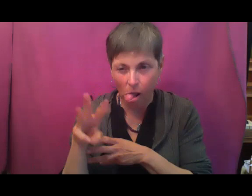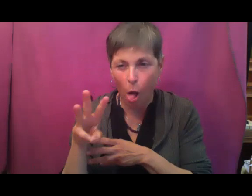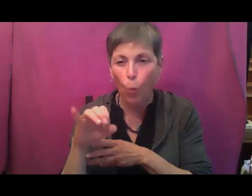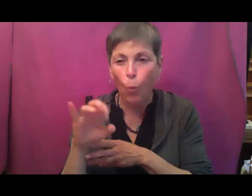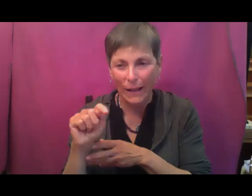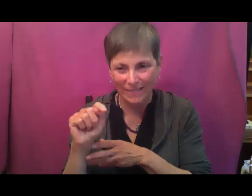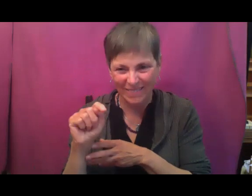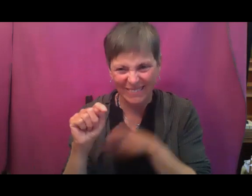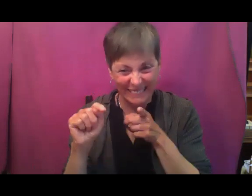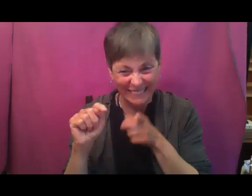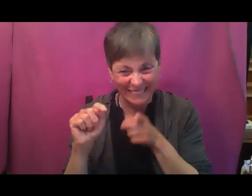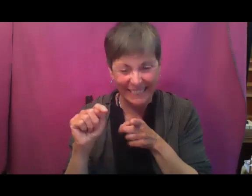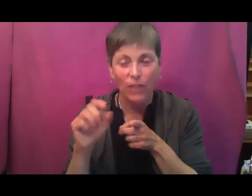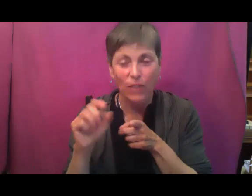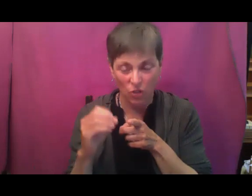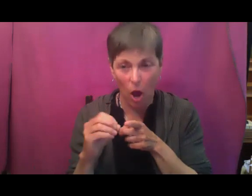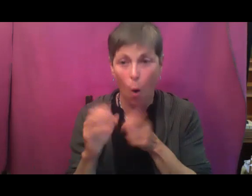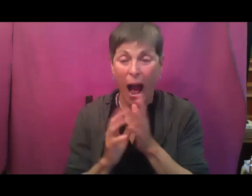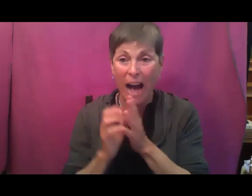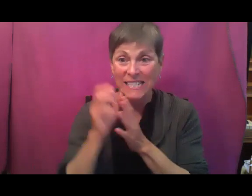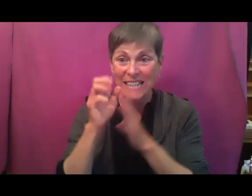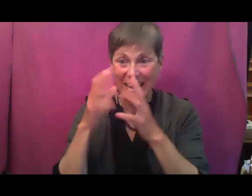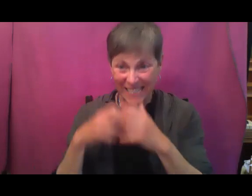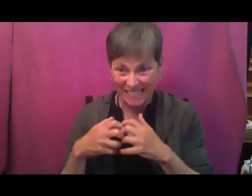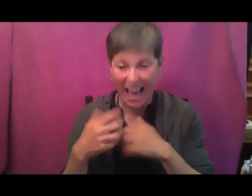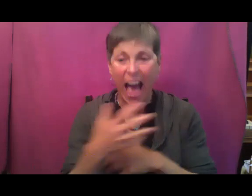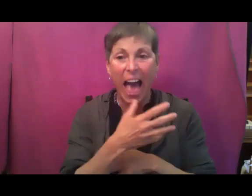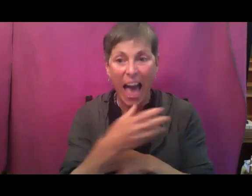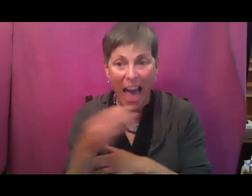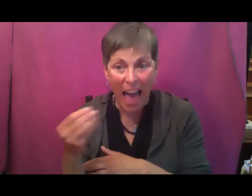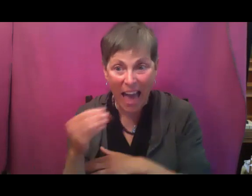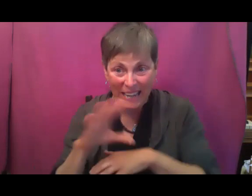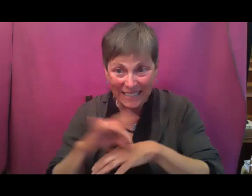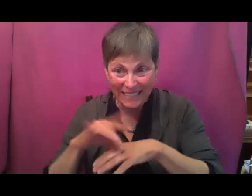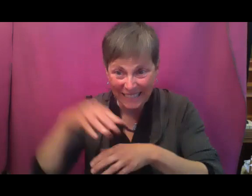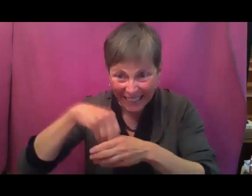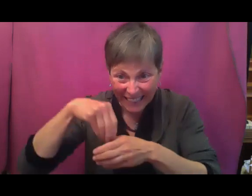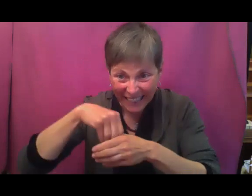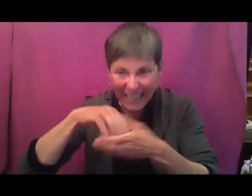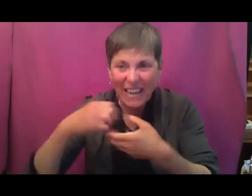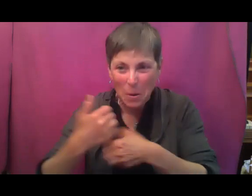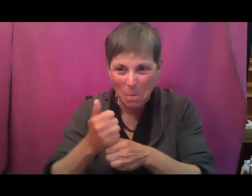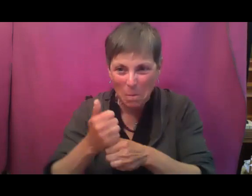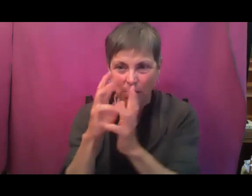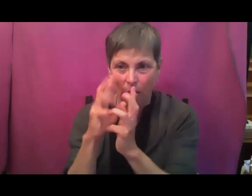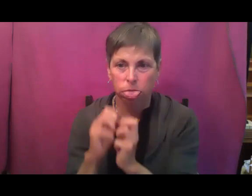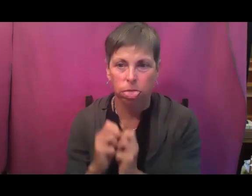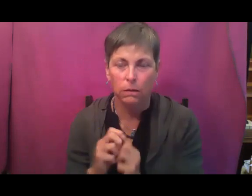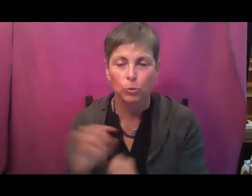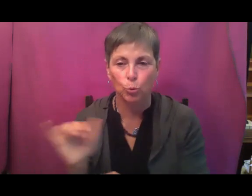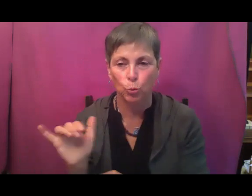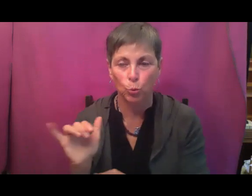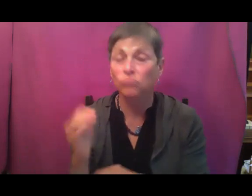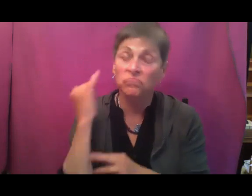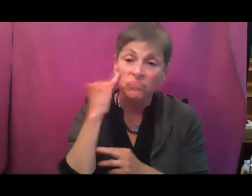dark magic of the cucumber beetle. So all of those munches, the cucumber might be just fine,